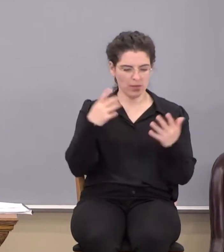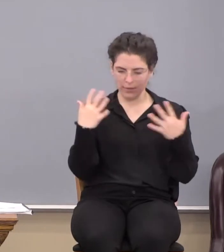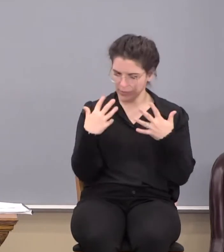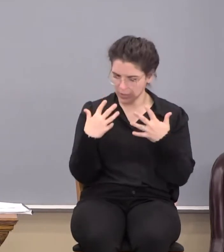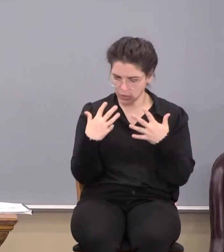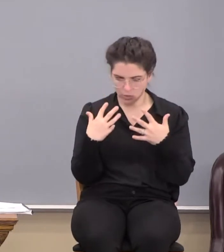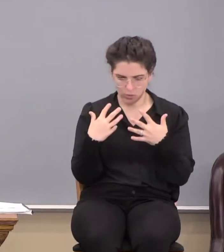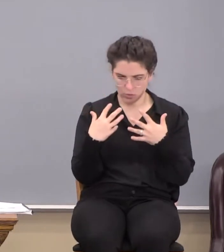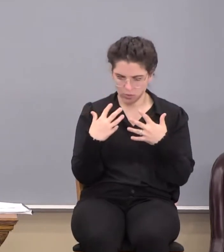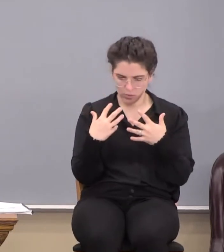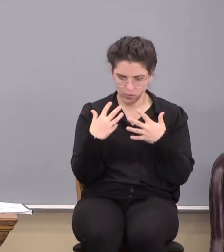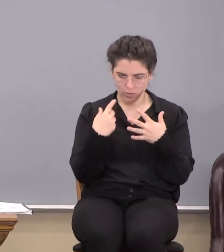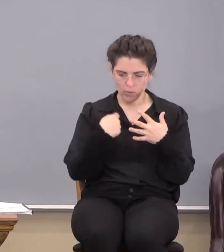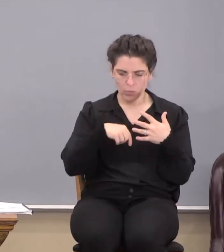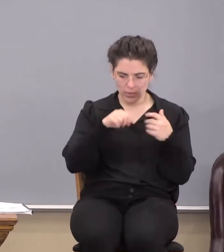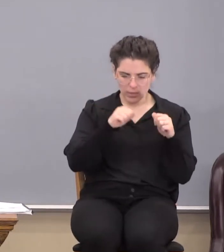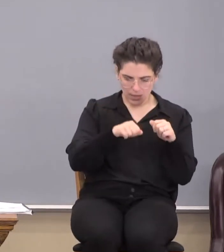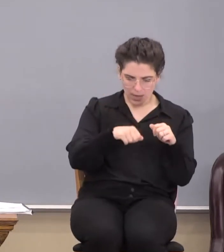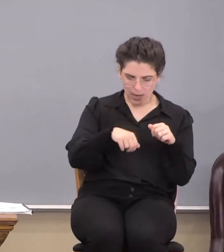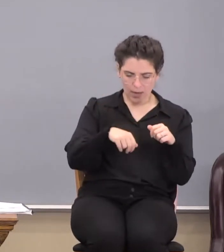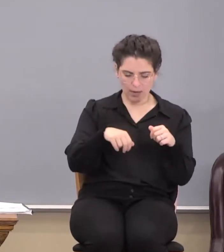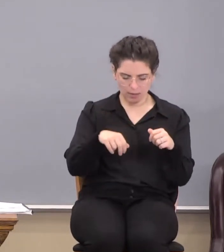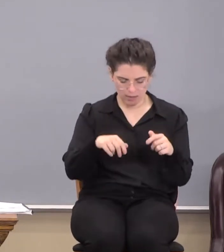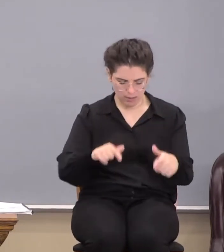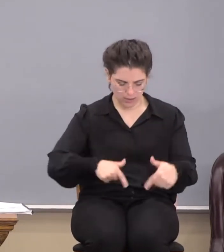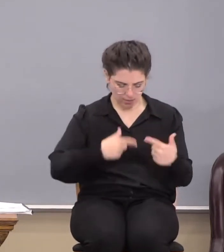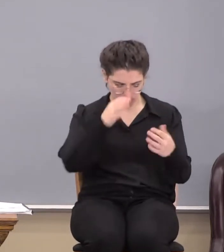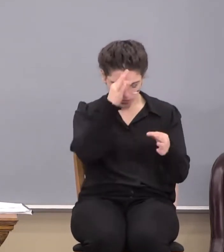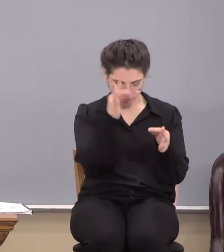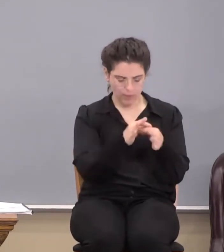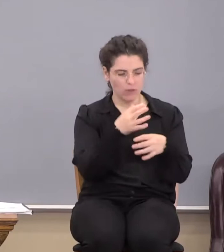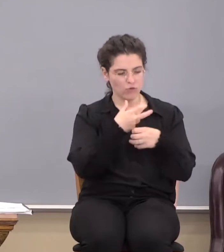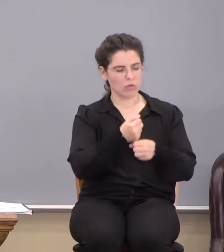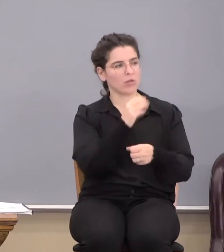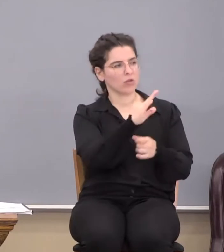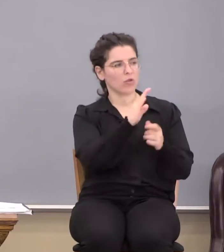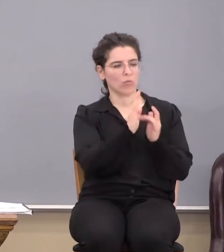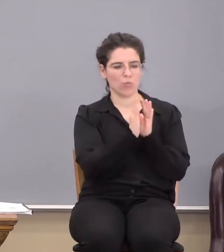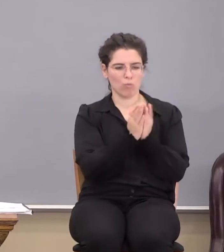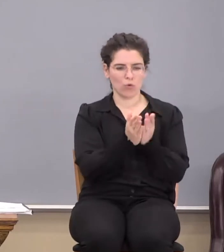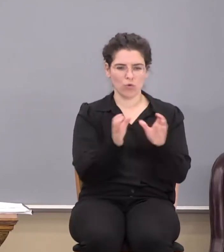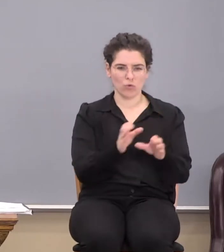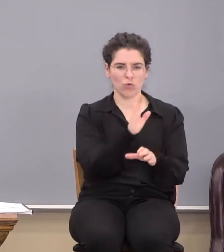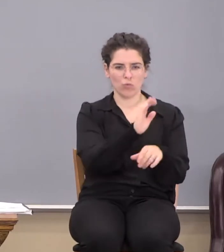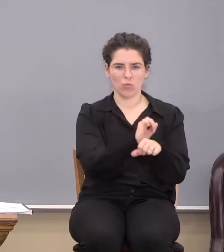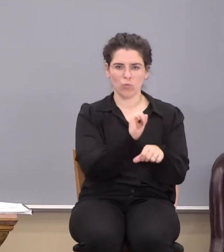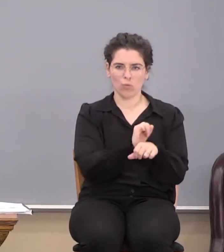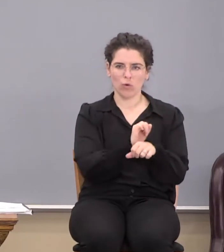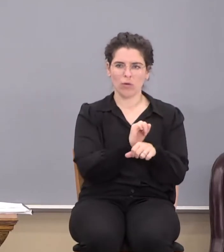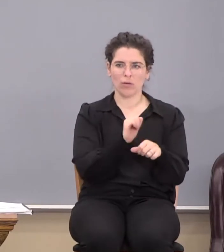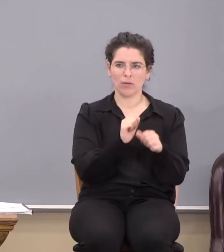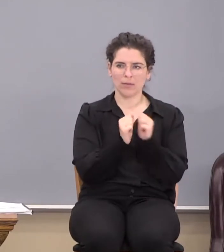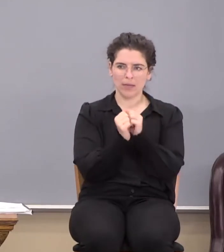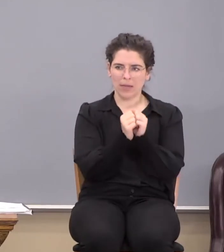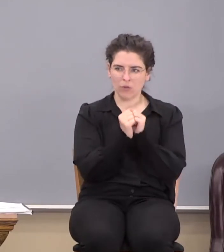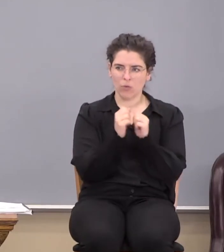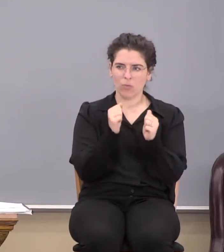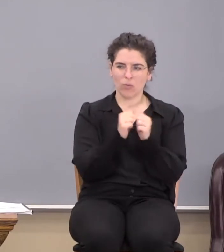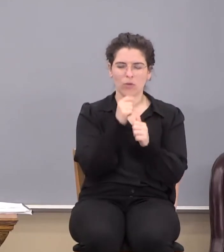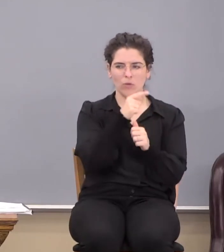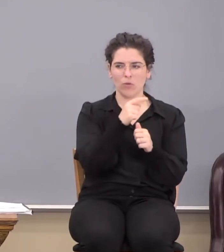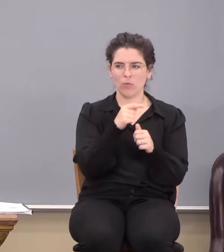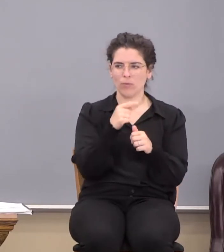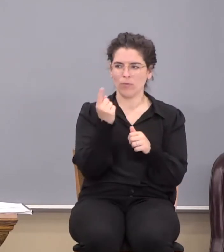that we can just walk by faith, trusting your word to do your work and to be laborers together for you in the endeavor.